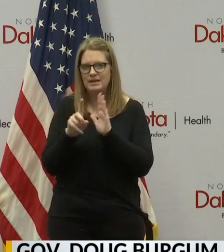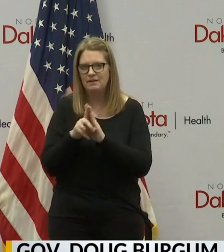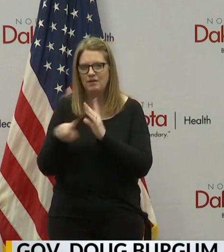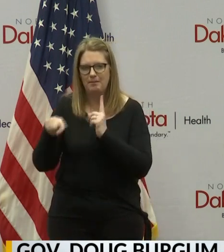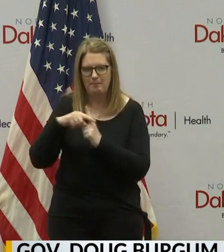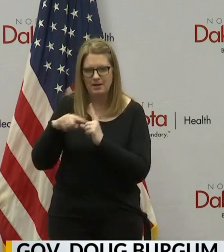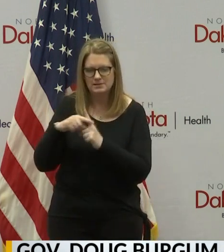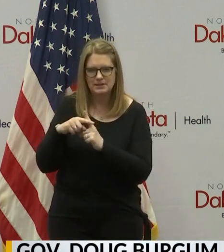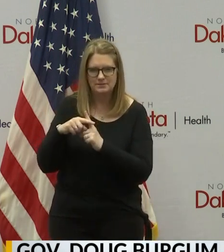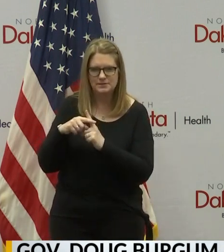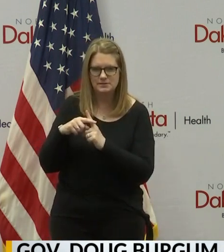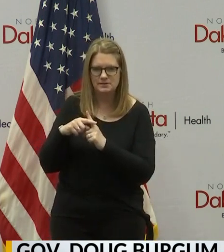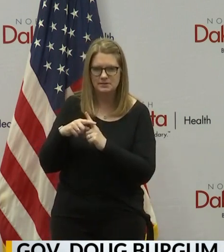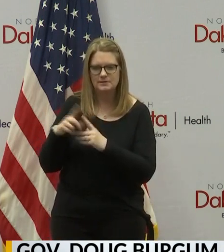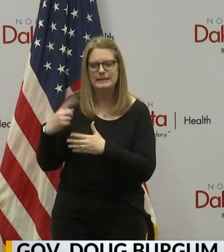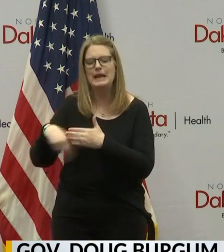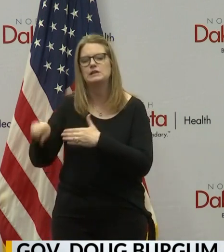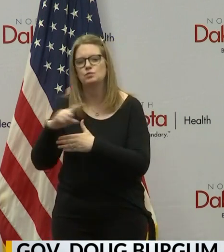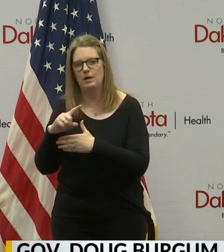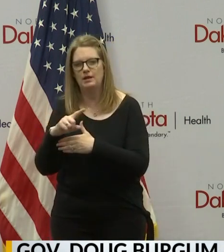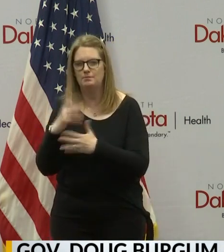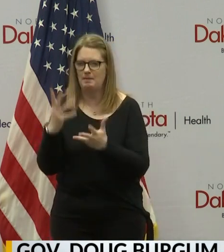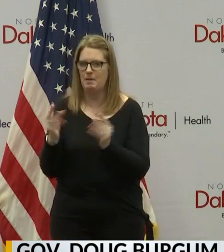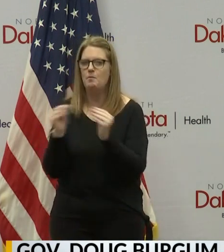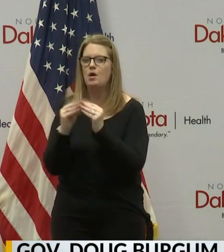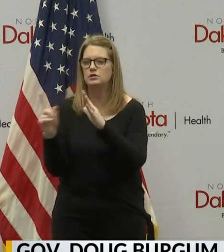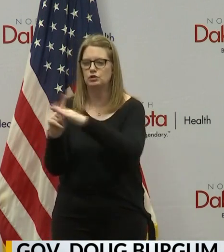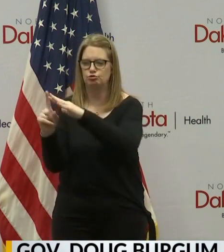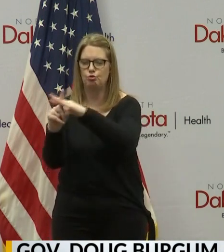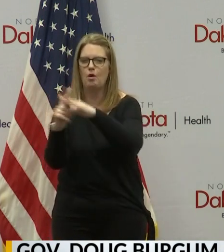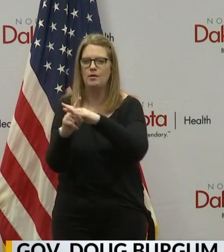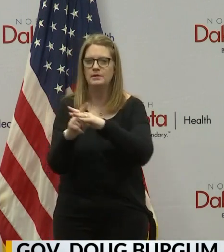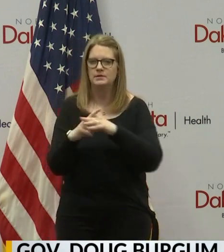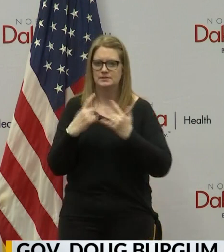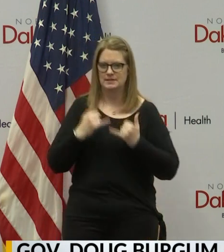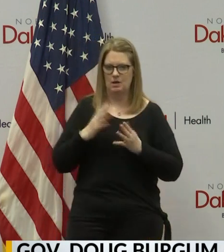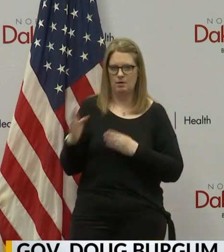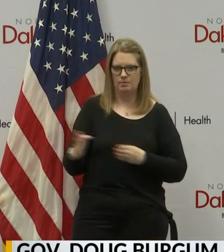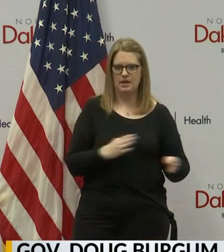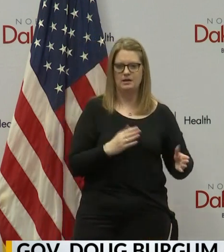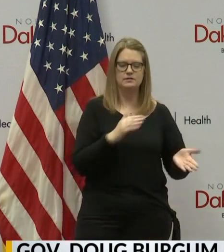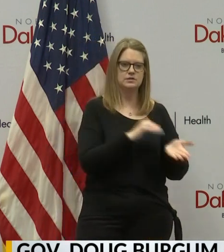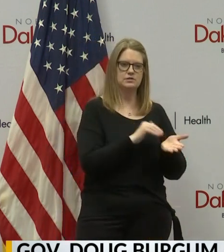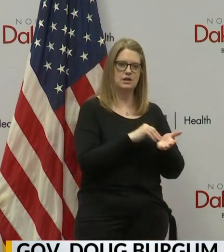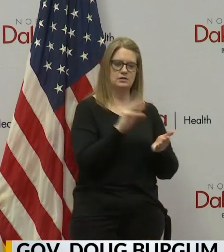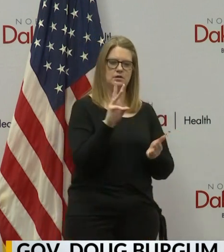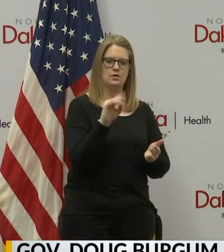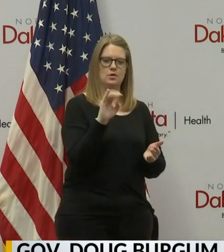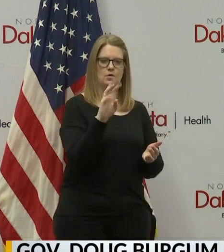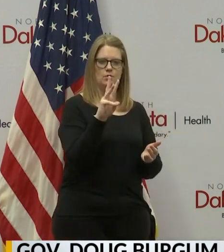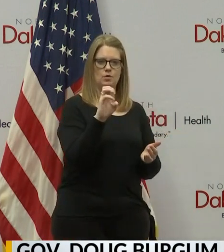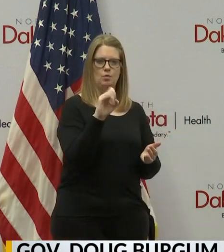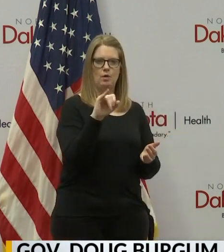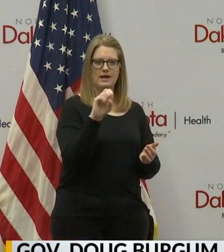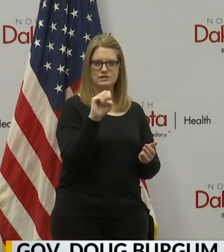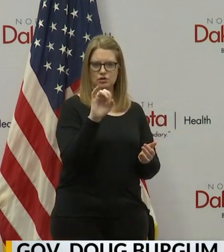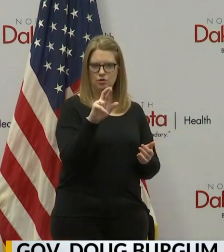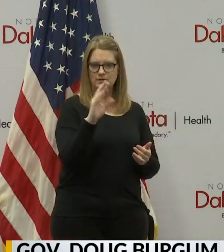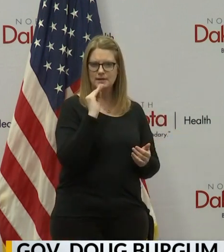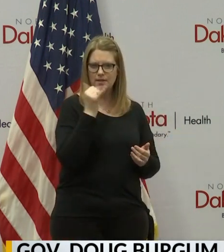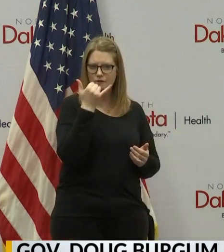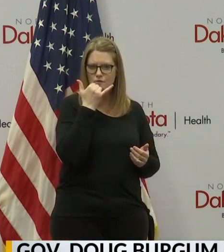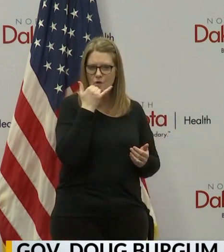early next week, and so that's in work. But Dr. Weiser is on the phone from Alltrue. We also